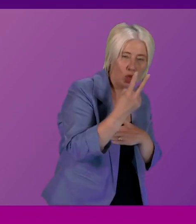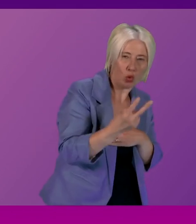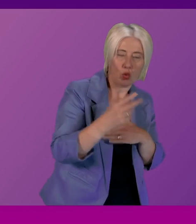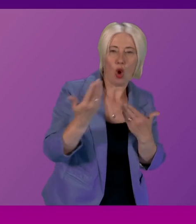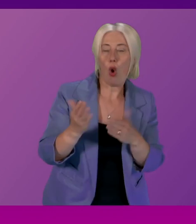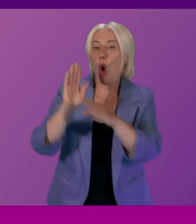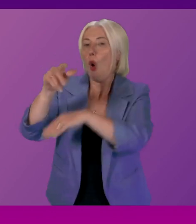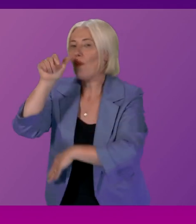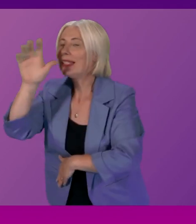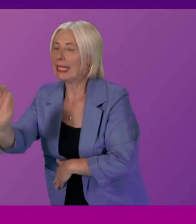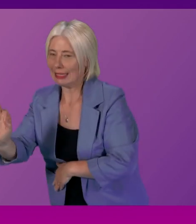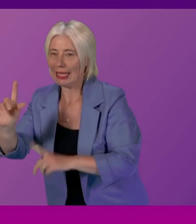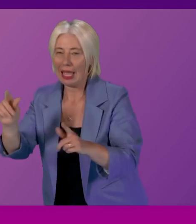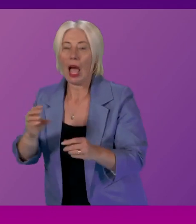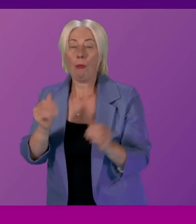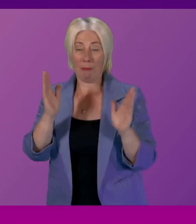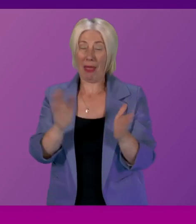now I understand the difficulty